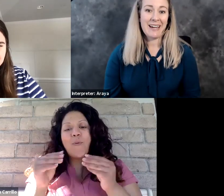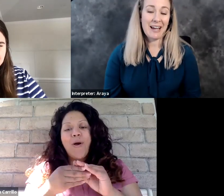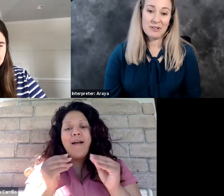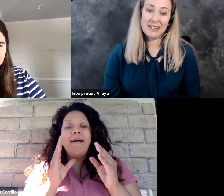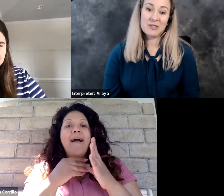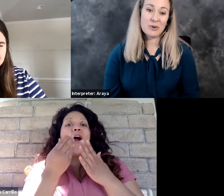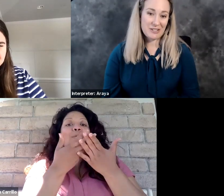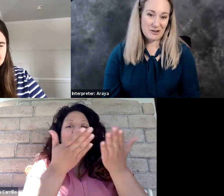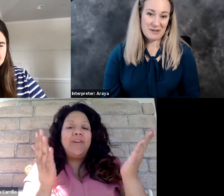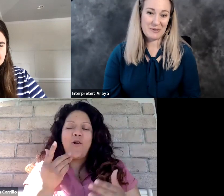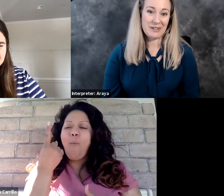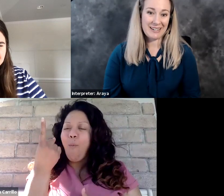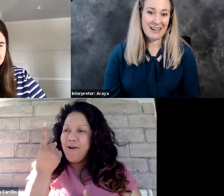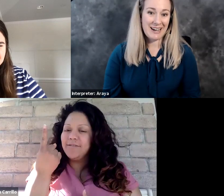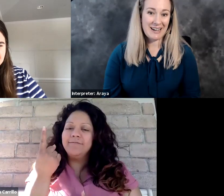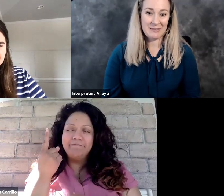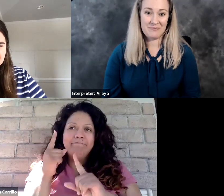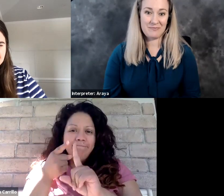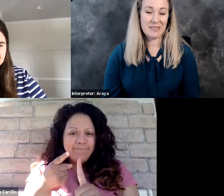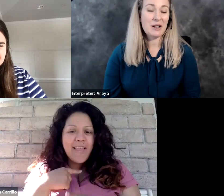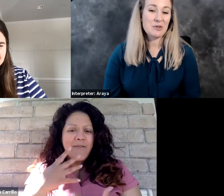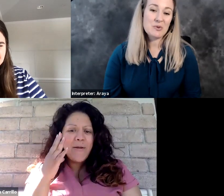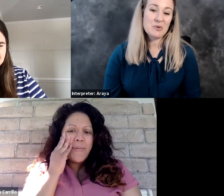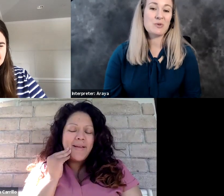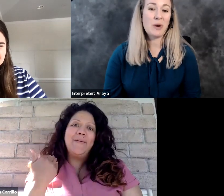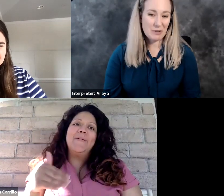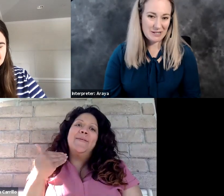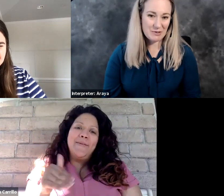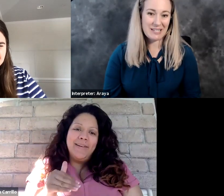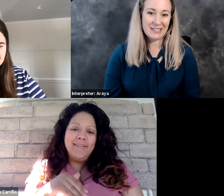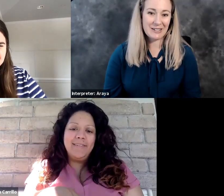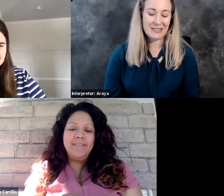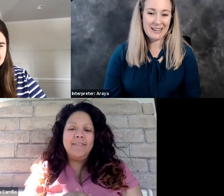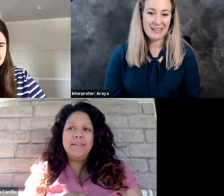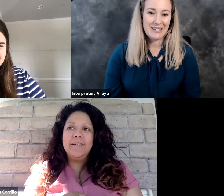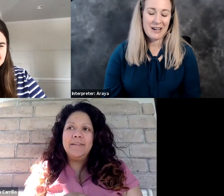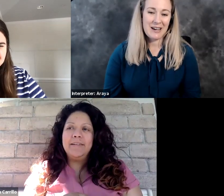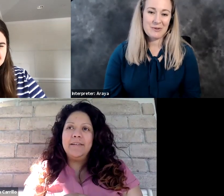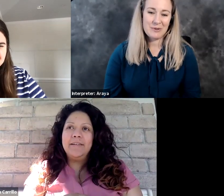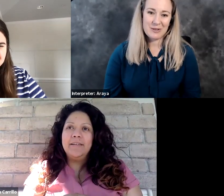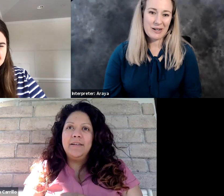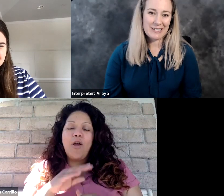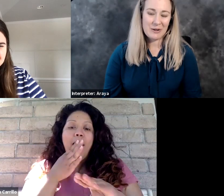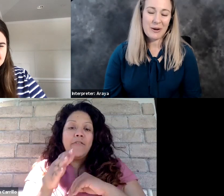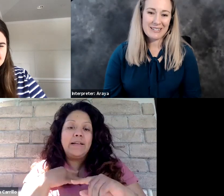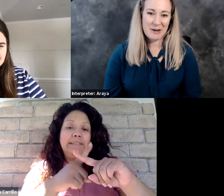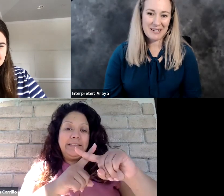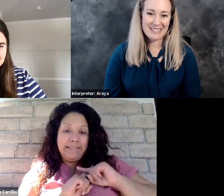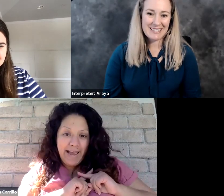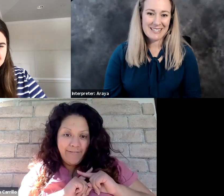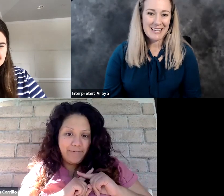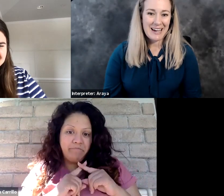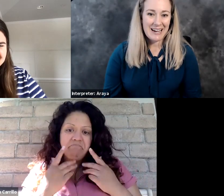Yeah, I really enjoy sharing my story. There's, there's one person in particular that who has quite a, quite an